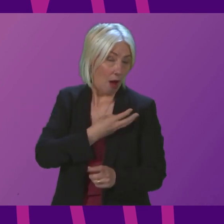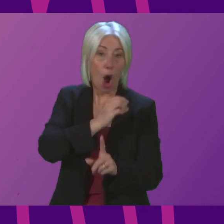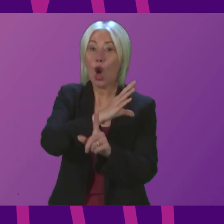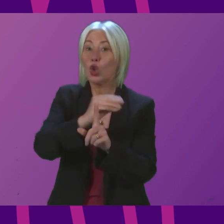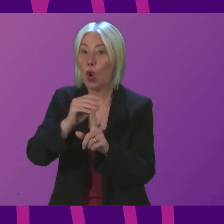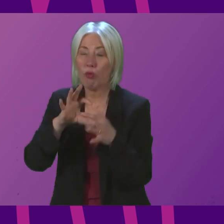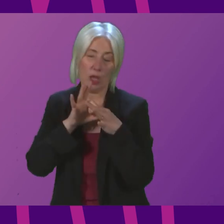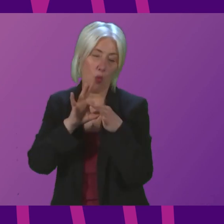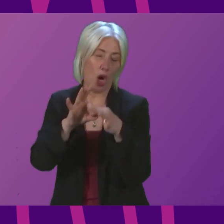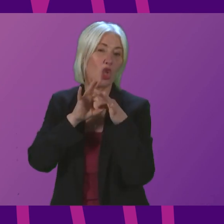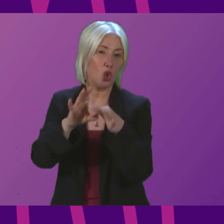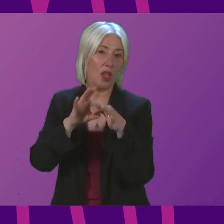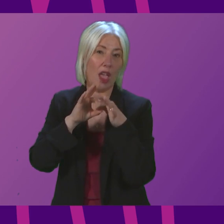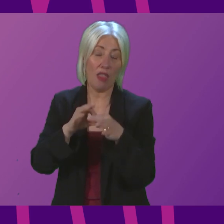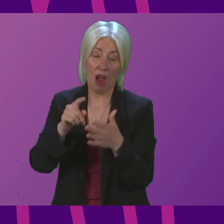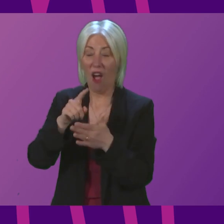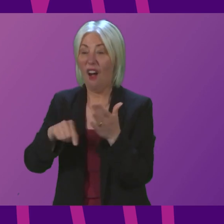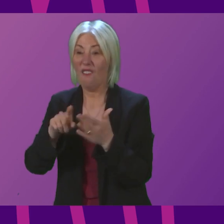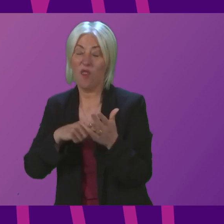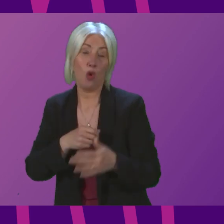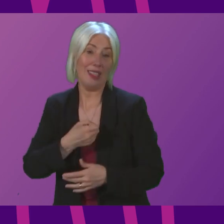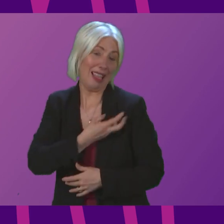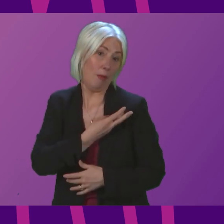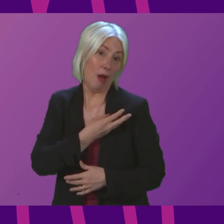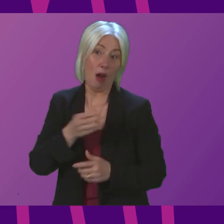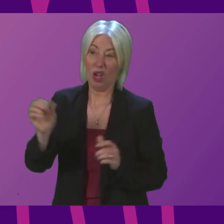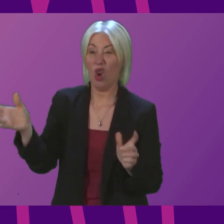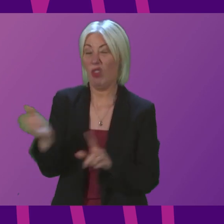working together vote Labour get Tory